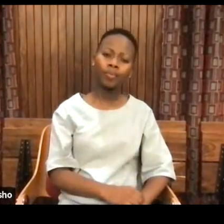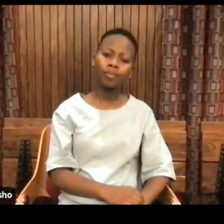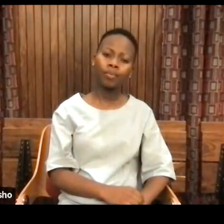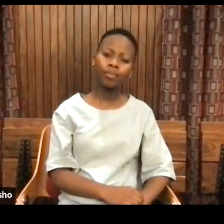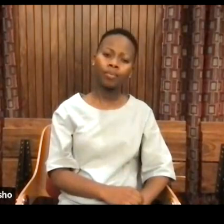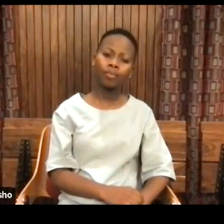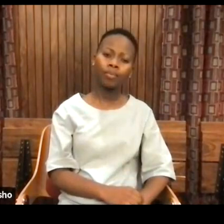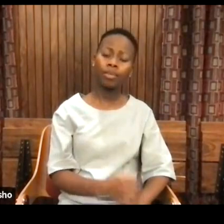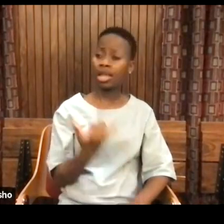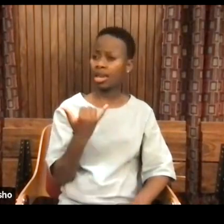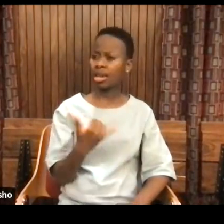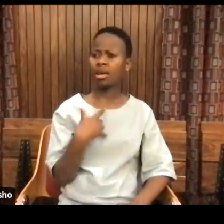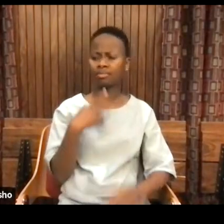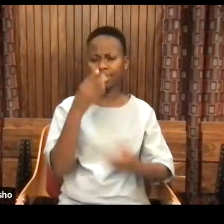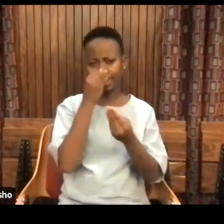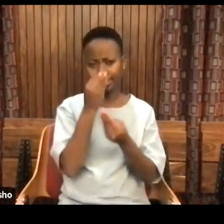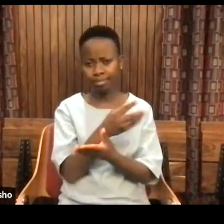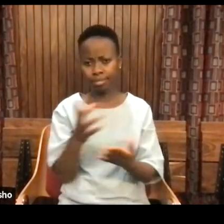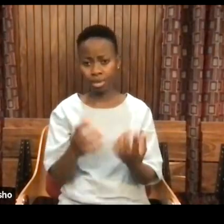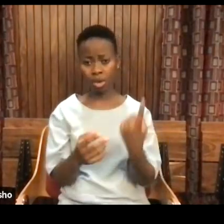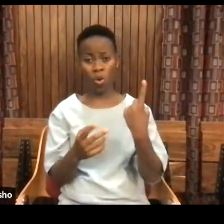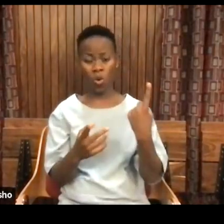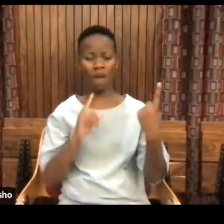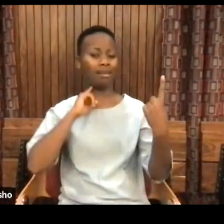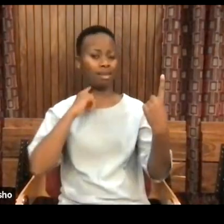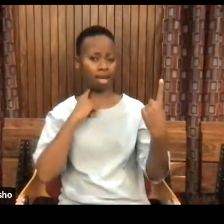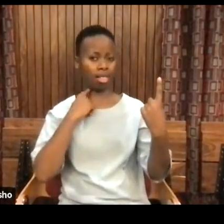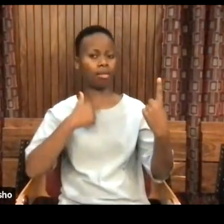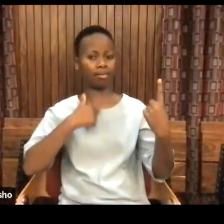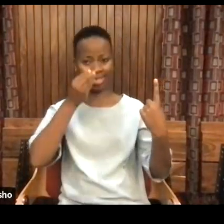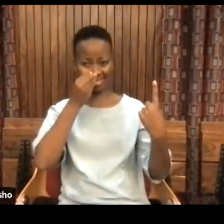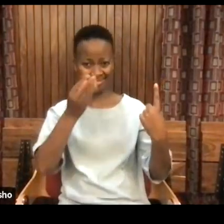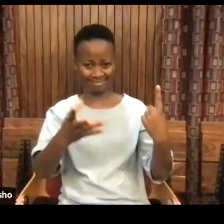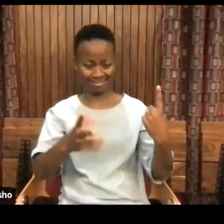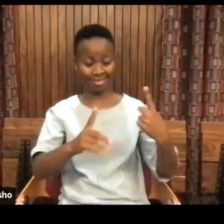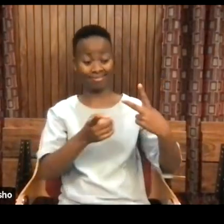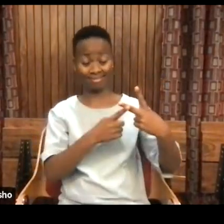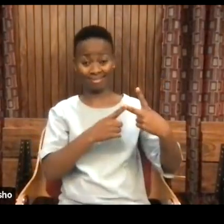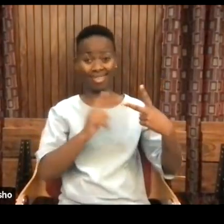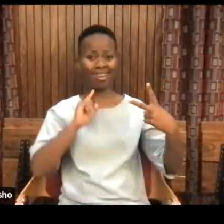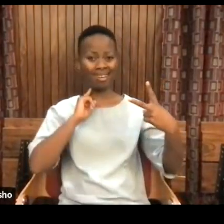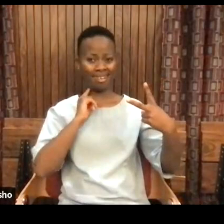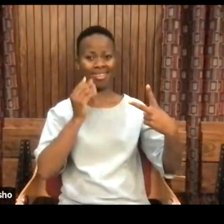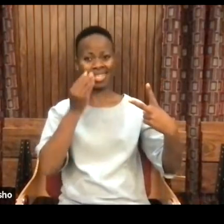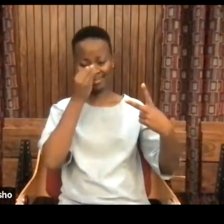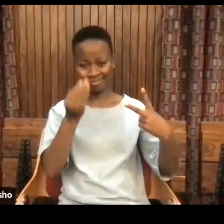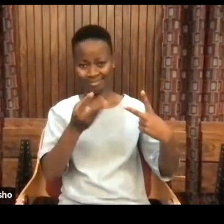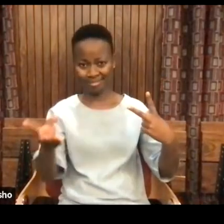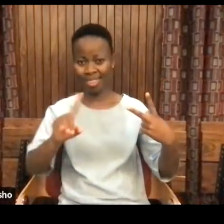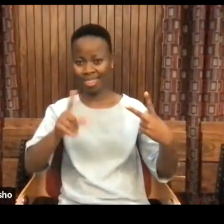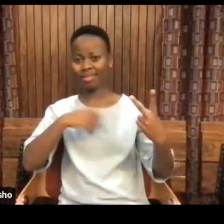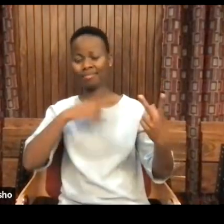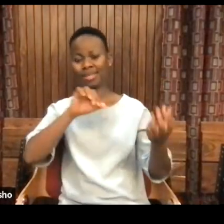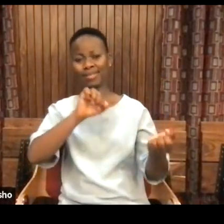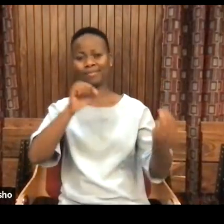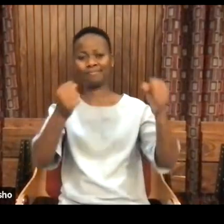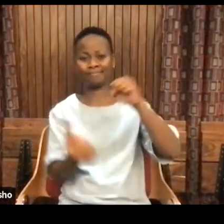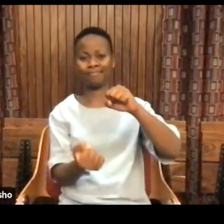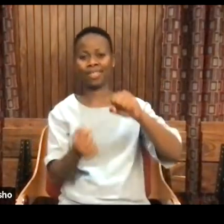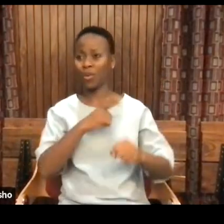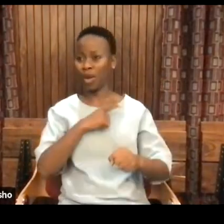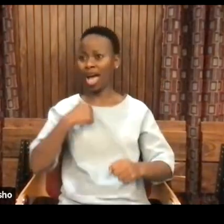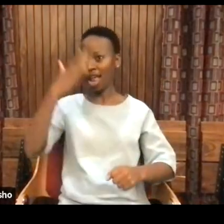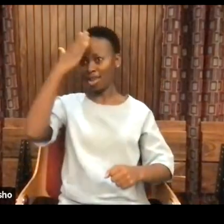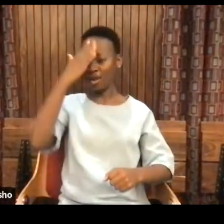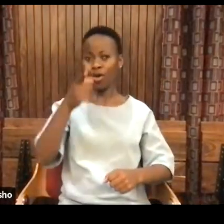one kind of lie, another kind of lie, and then I'll close because I know it's been a